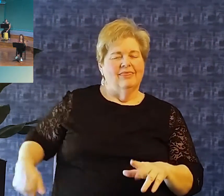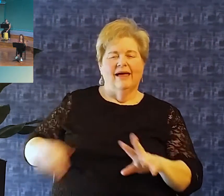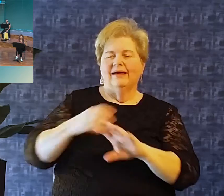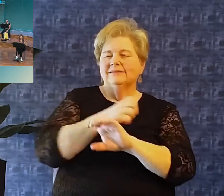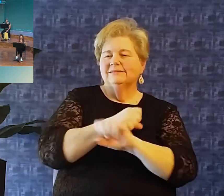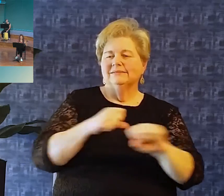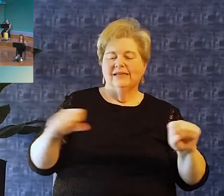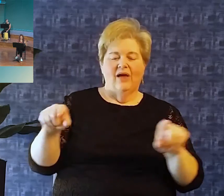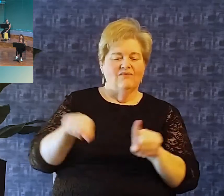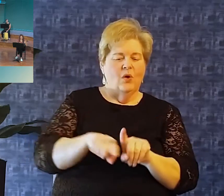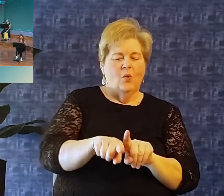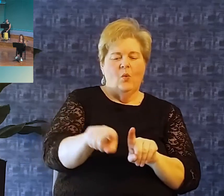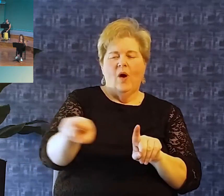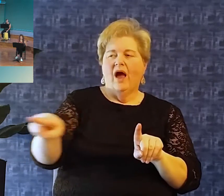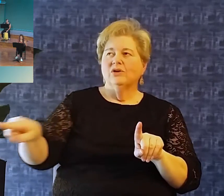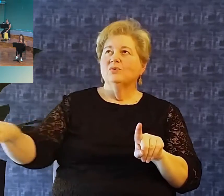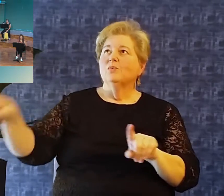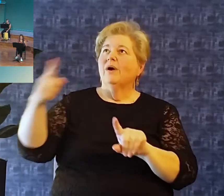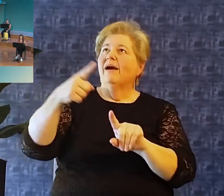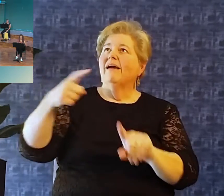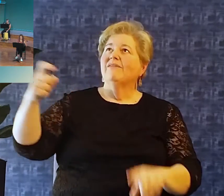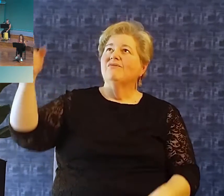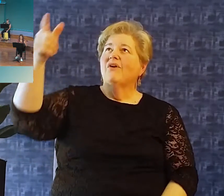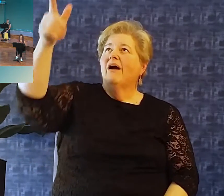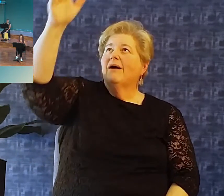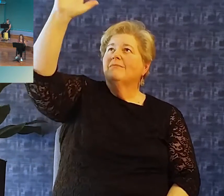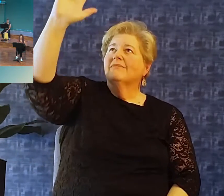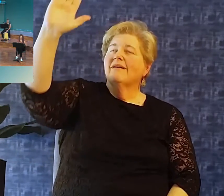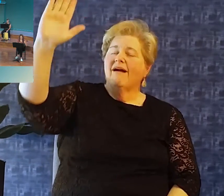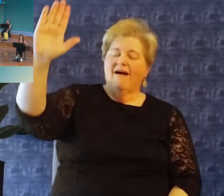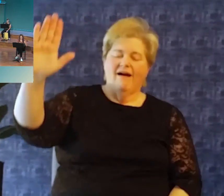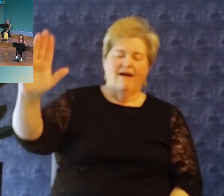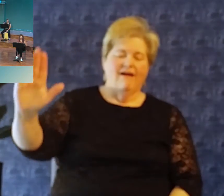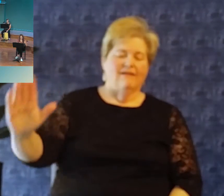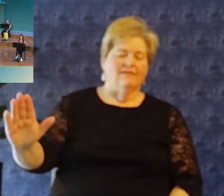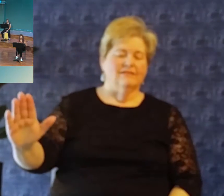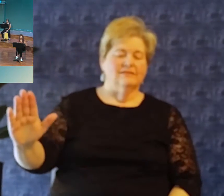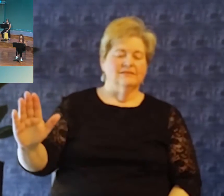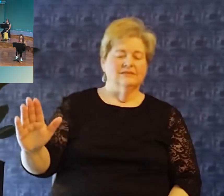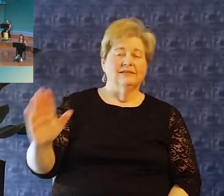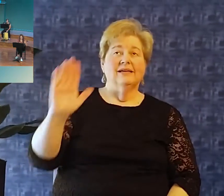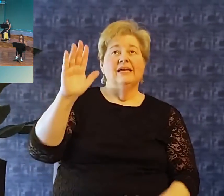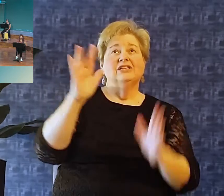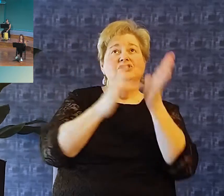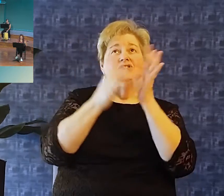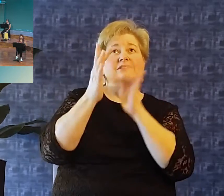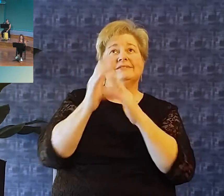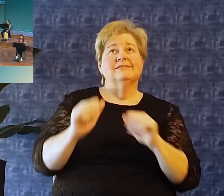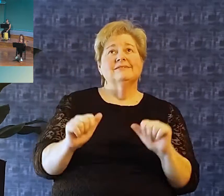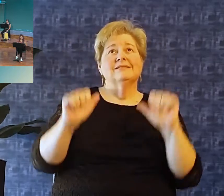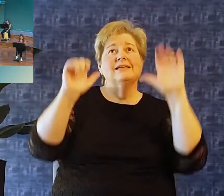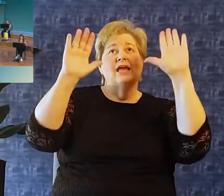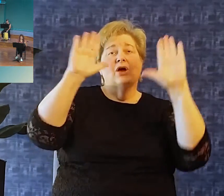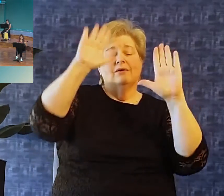when a stranger, wandering from the fold of God. He to